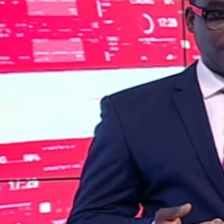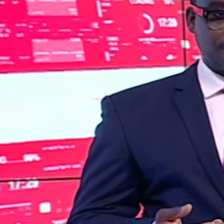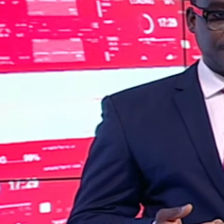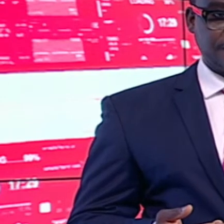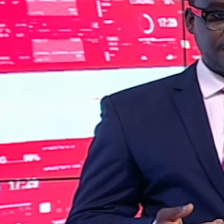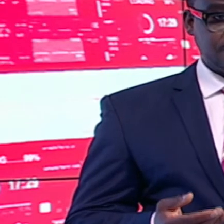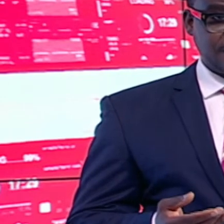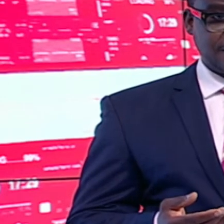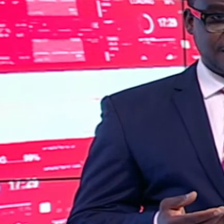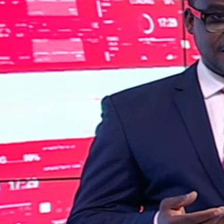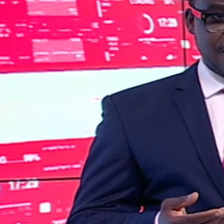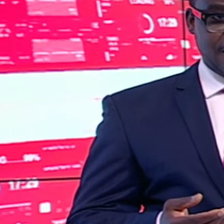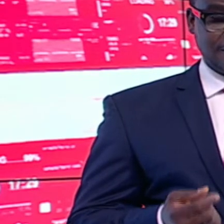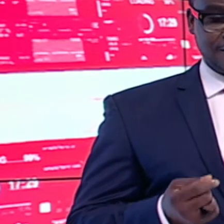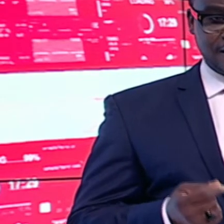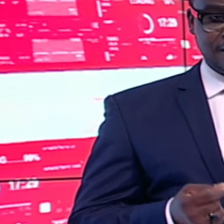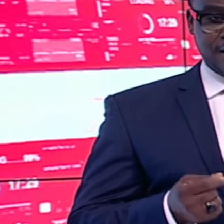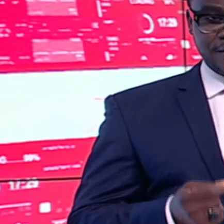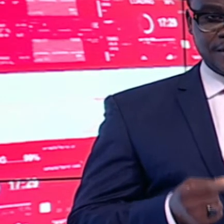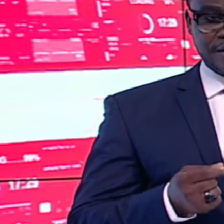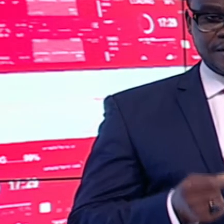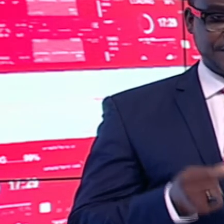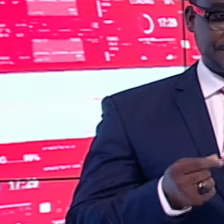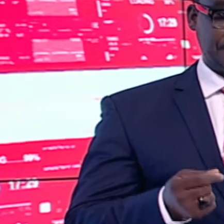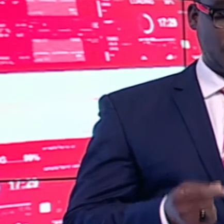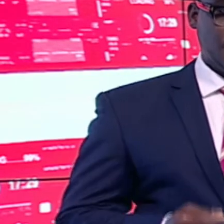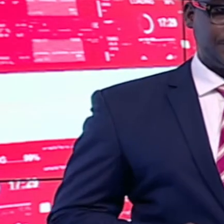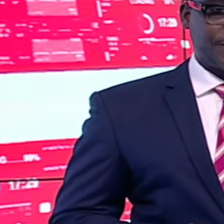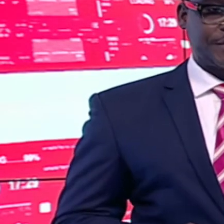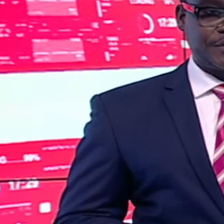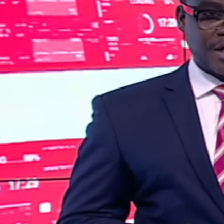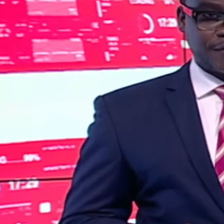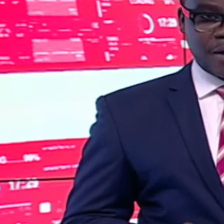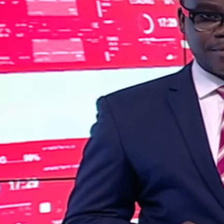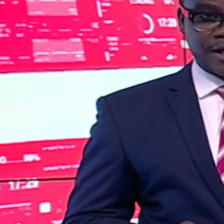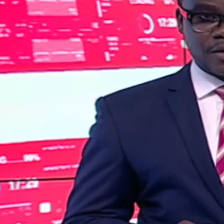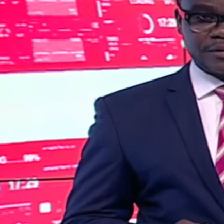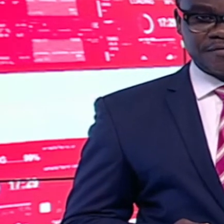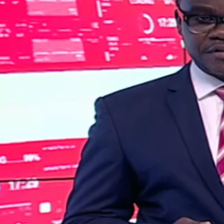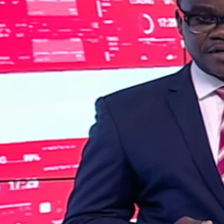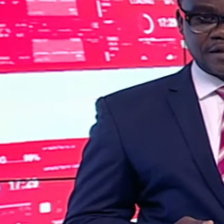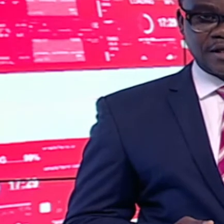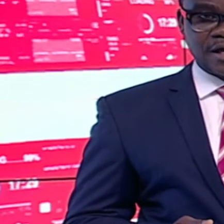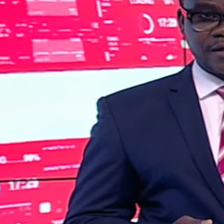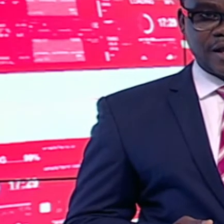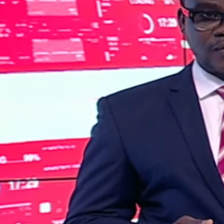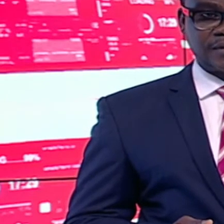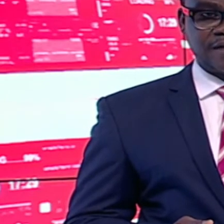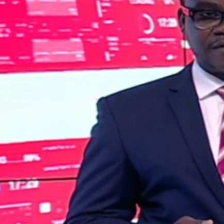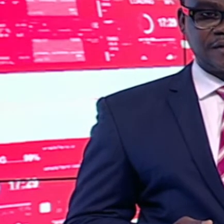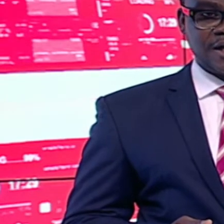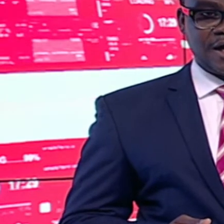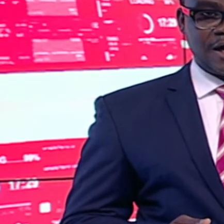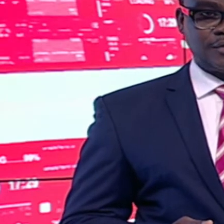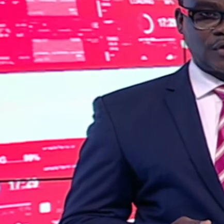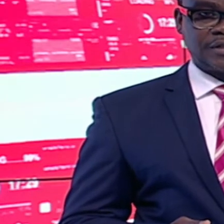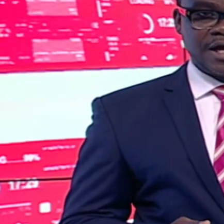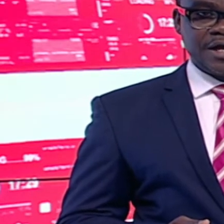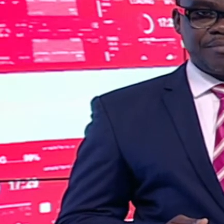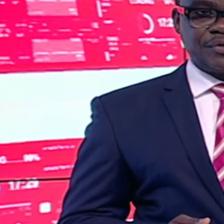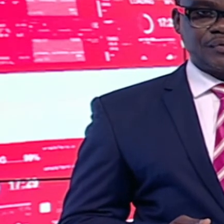with recoveries standing at 674. Director in charge of Public Health Division of the Ghana Health Service,